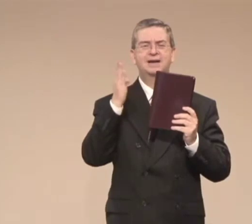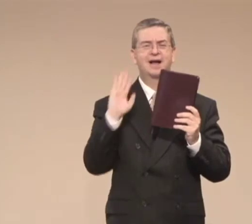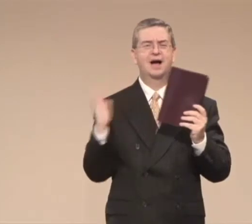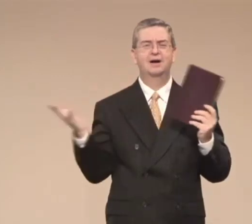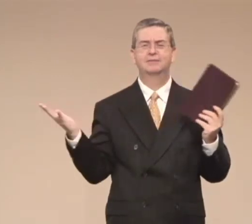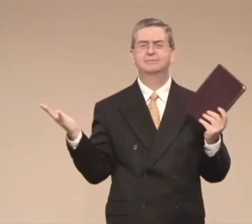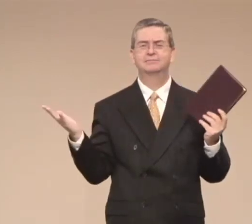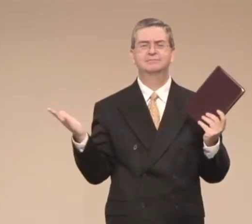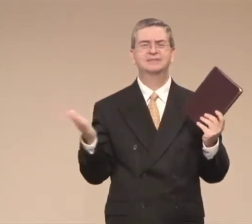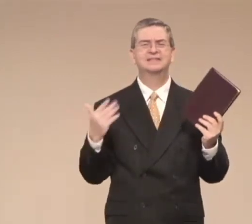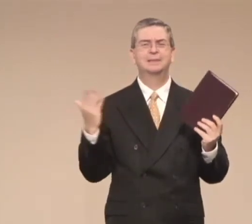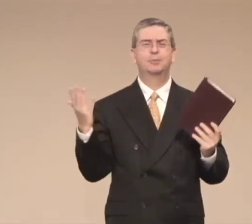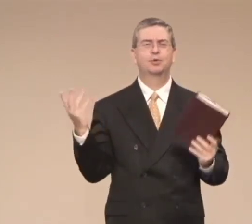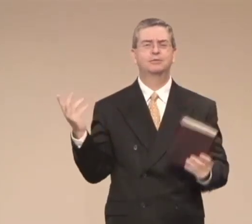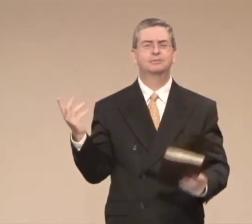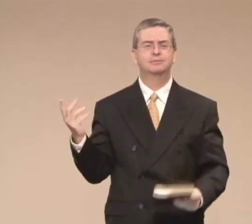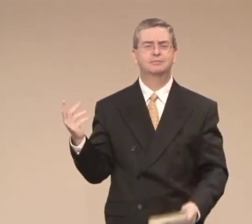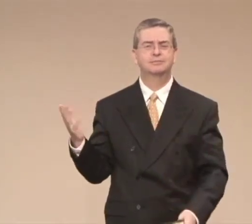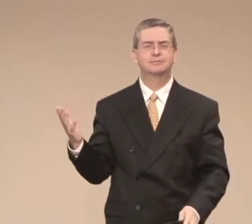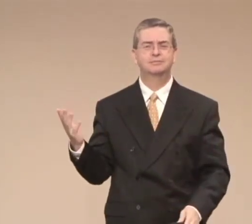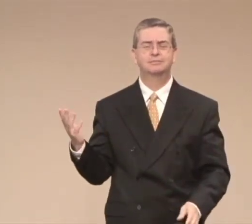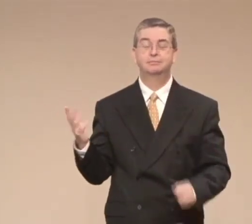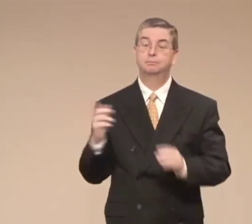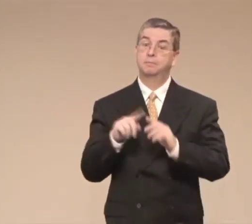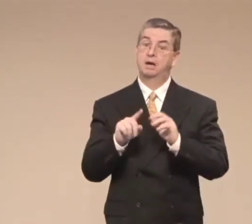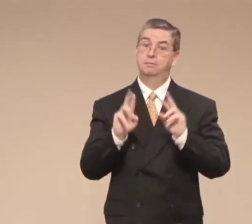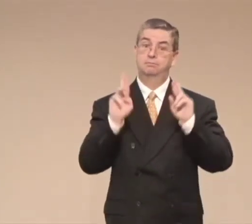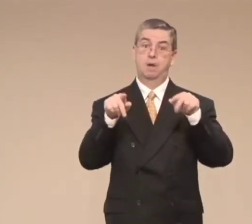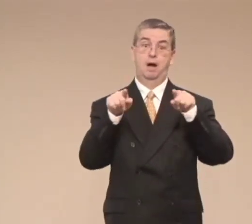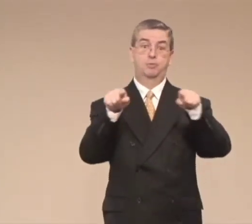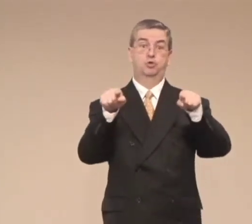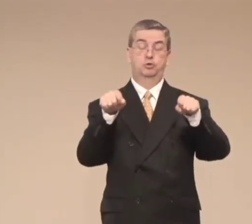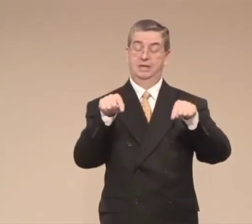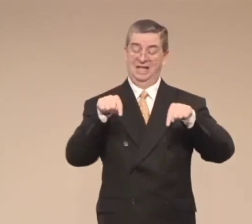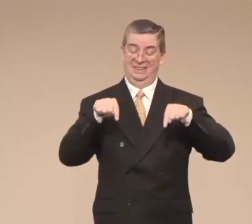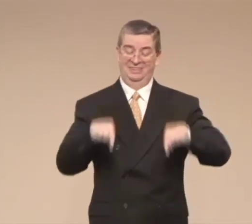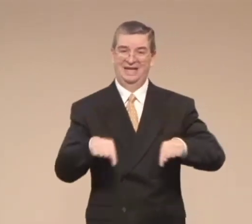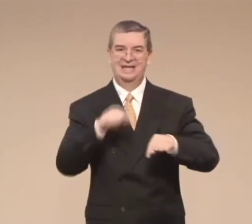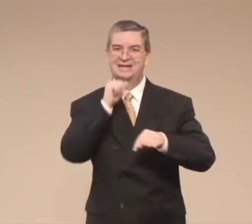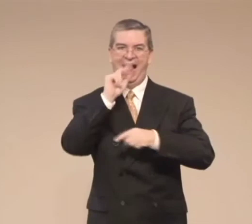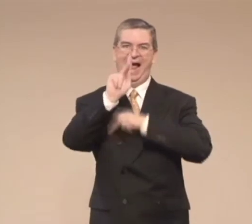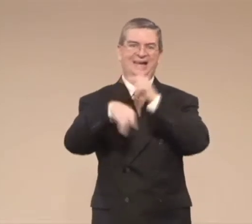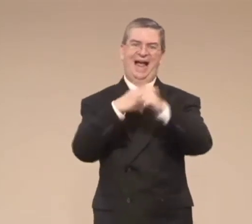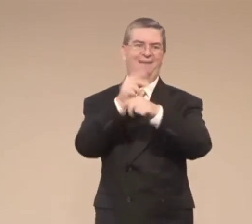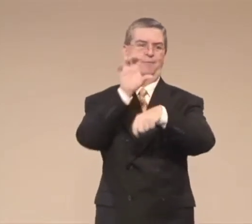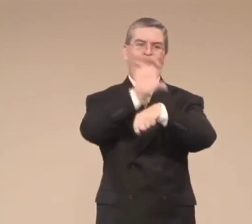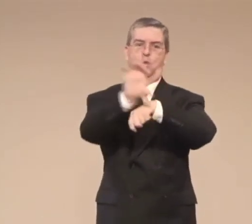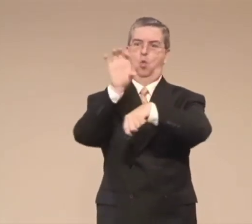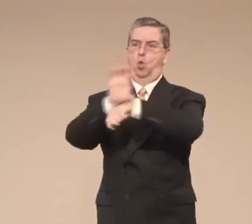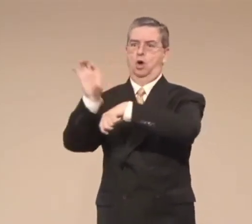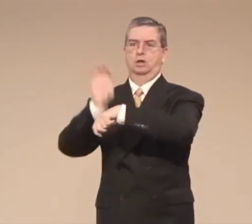observe my ways this is all we need is god's word